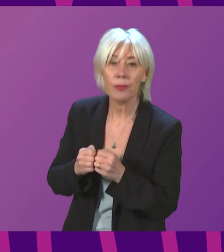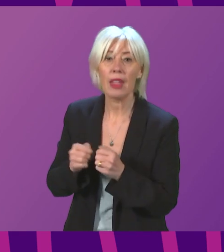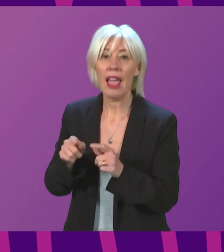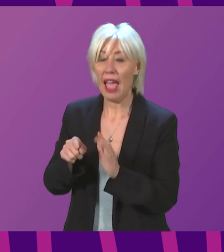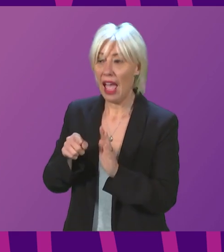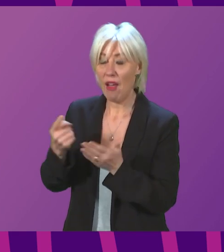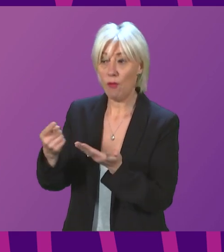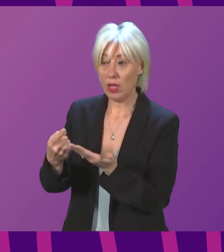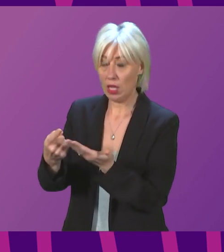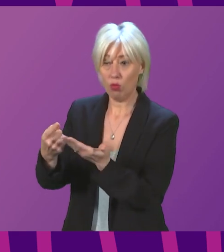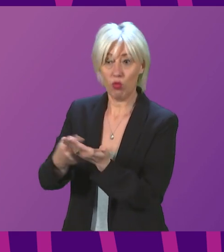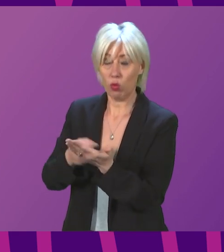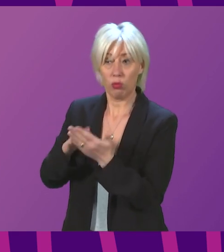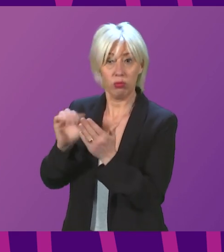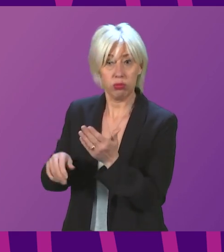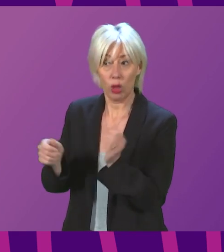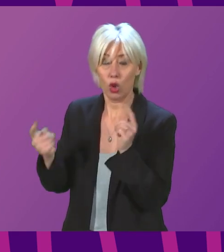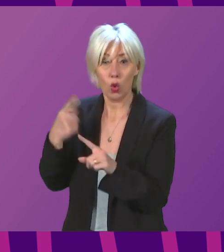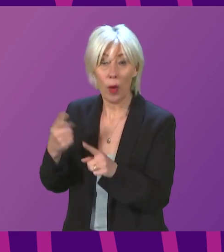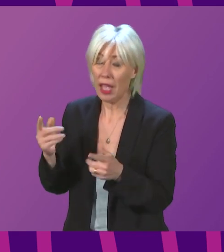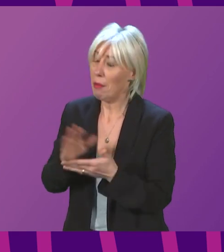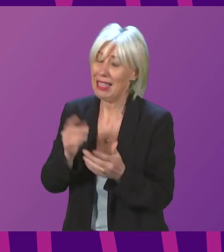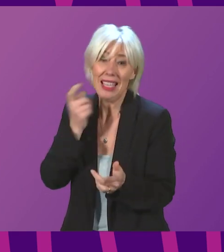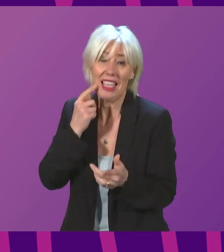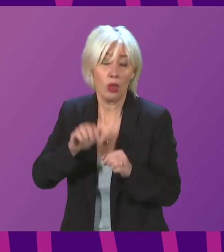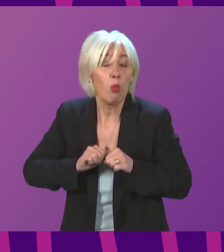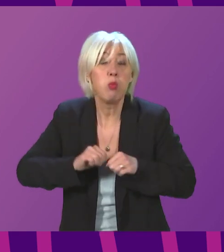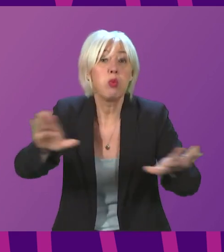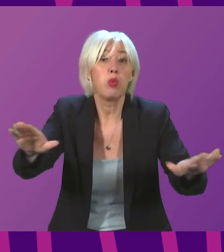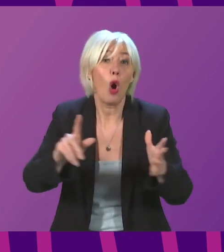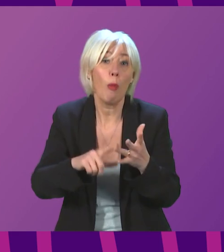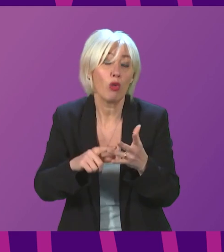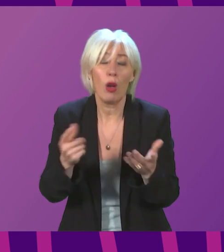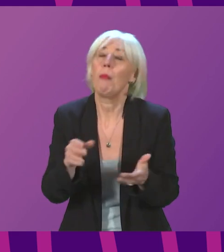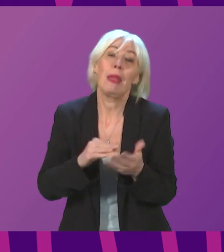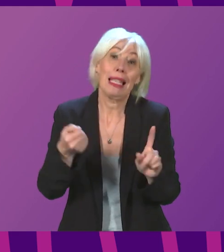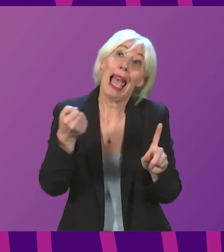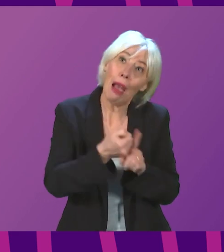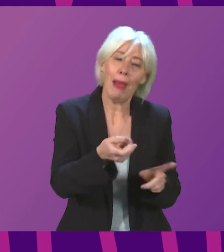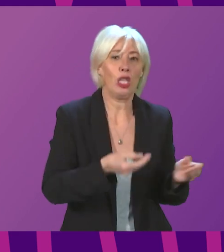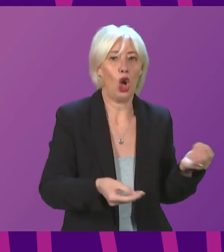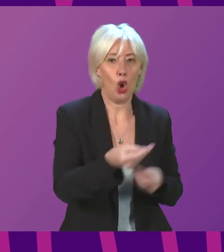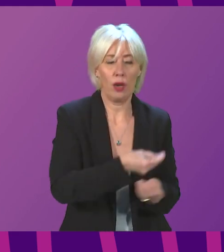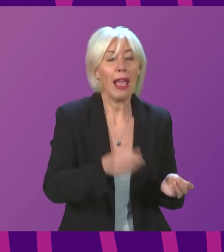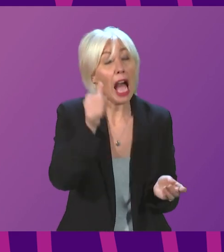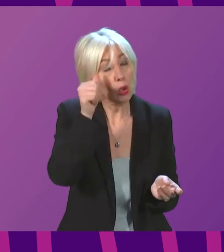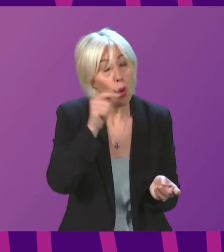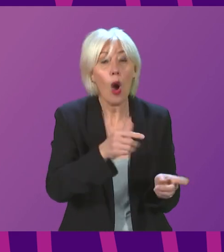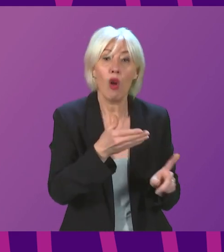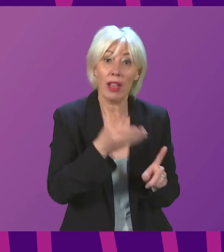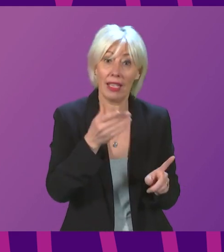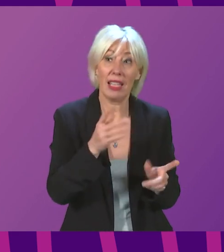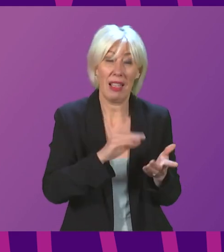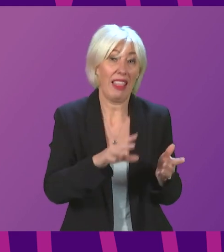away from that too quickly, then all we do is spread more infection. And actually, the impact on the economy, which I absolutely recognise, gets